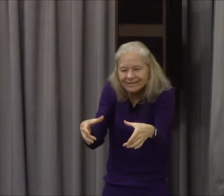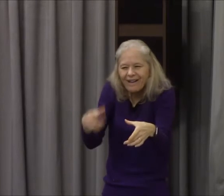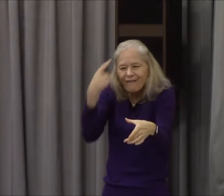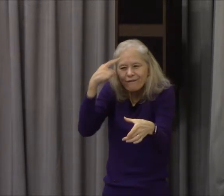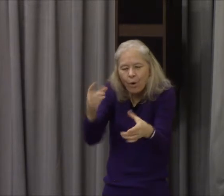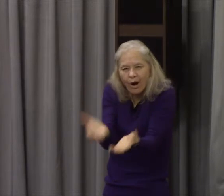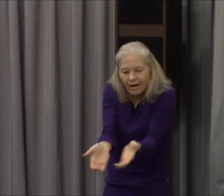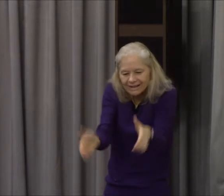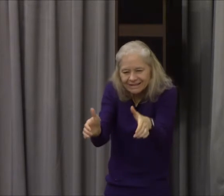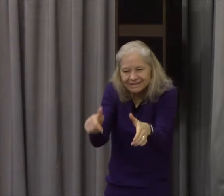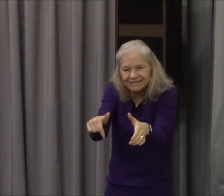food to herself